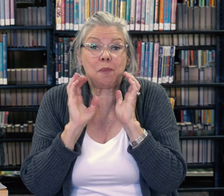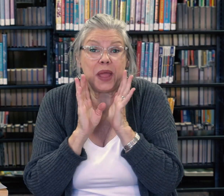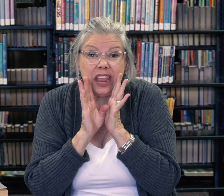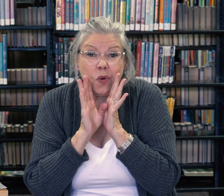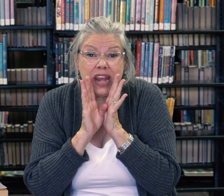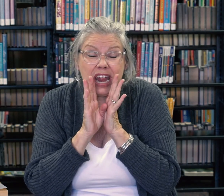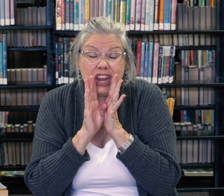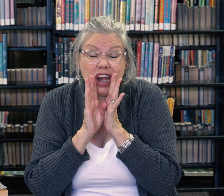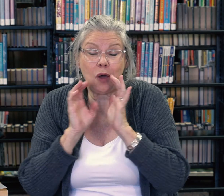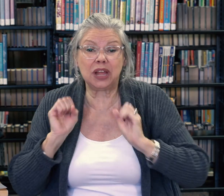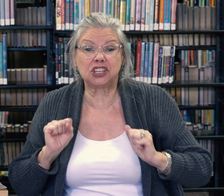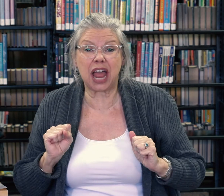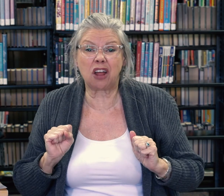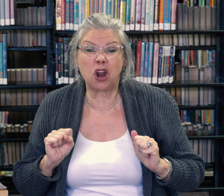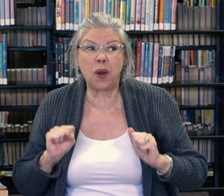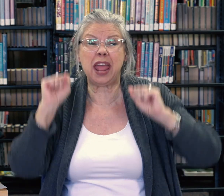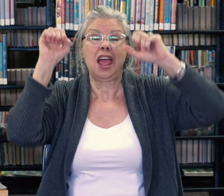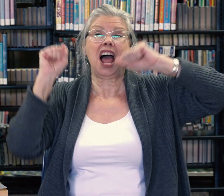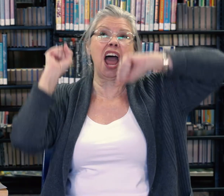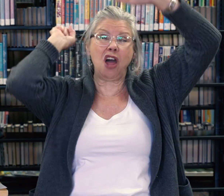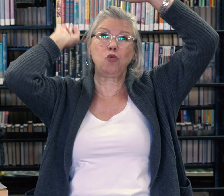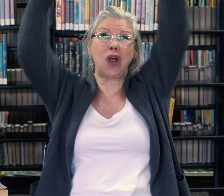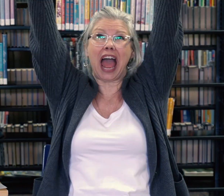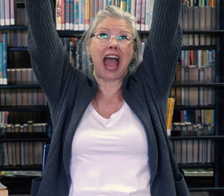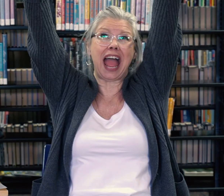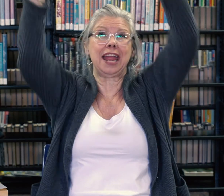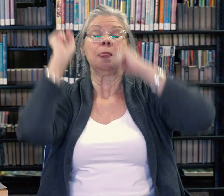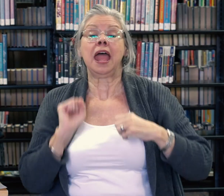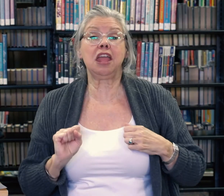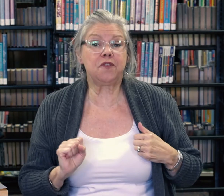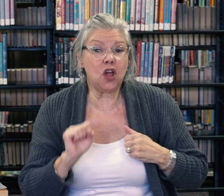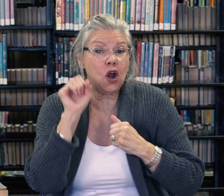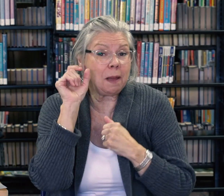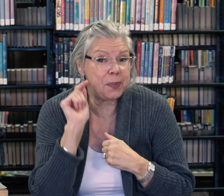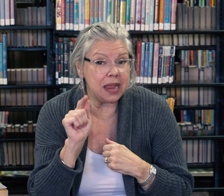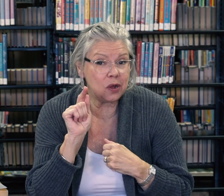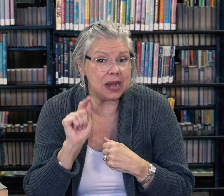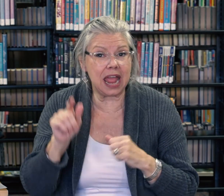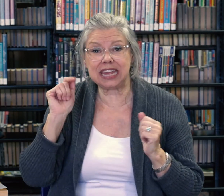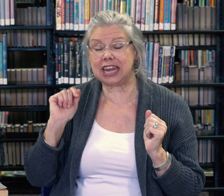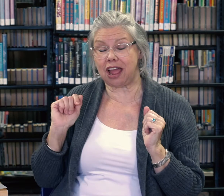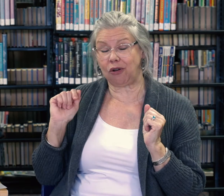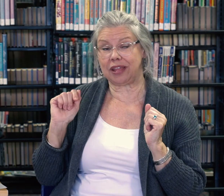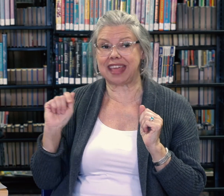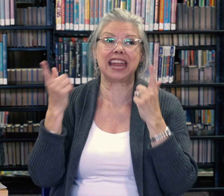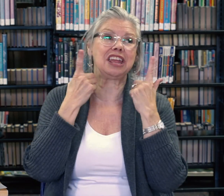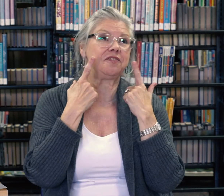a penguin and you know it shout hooray hooray if you're a penguin and you know it then your